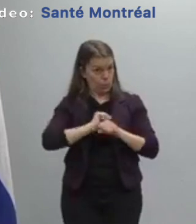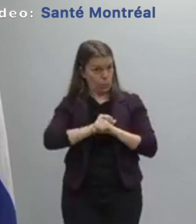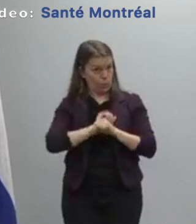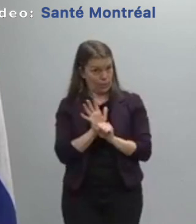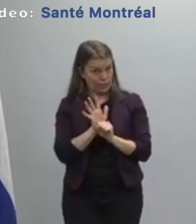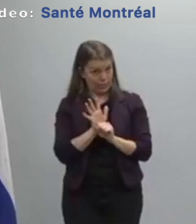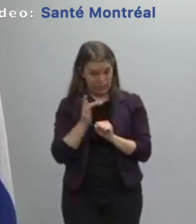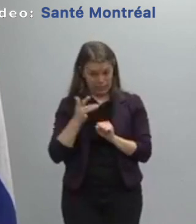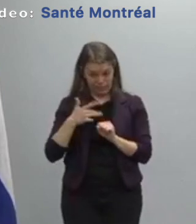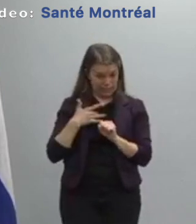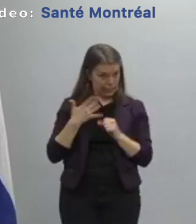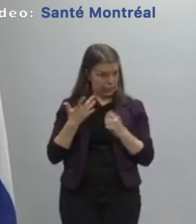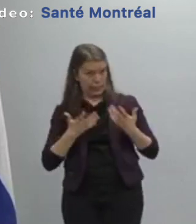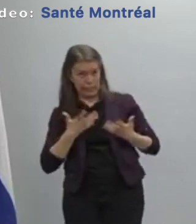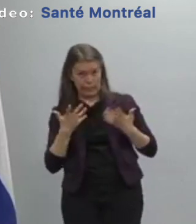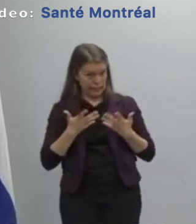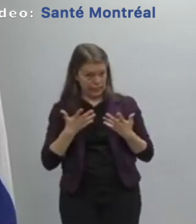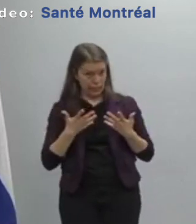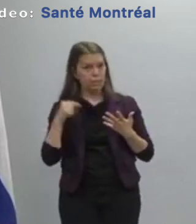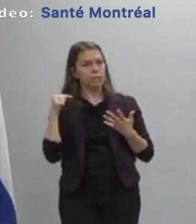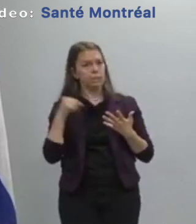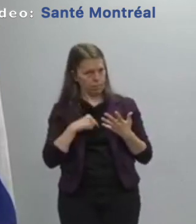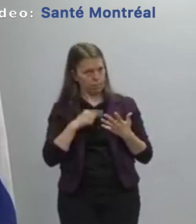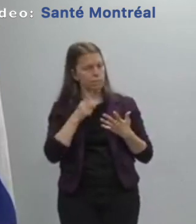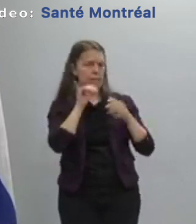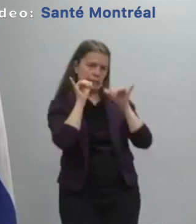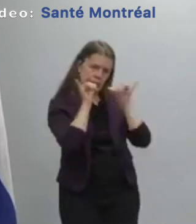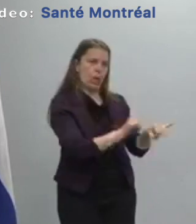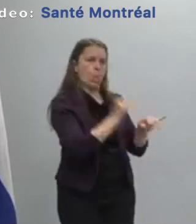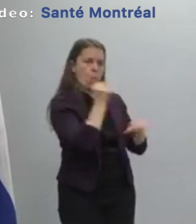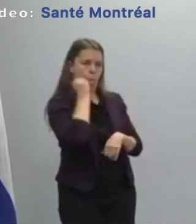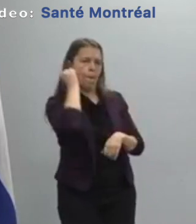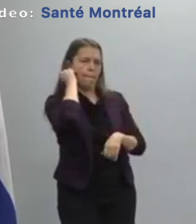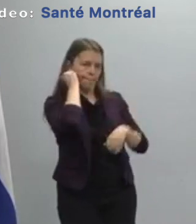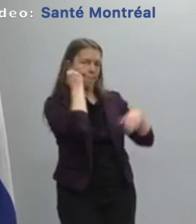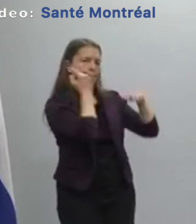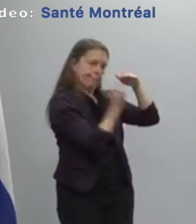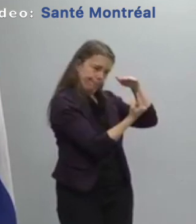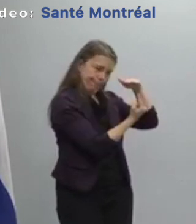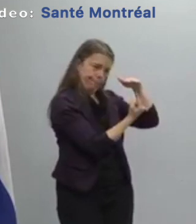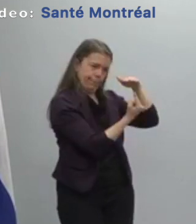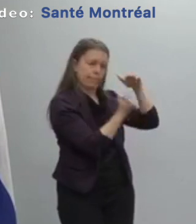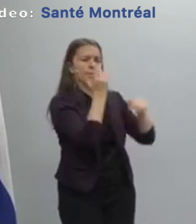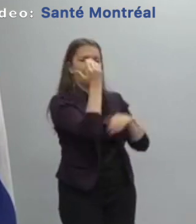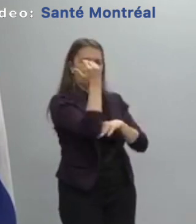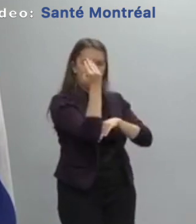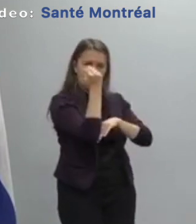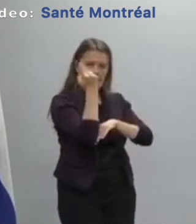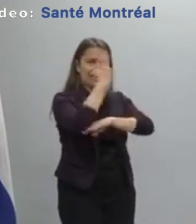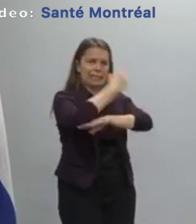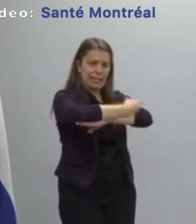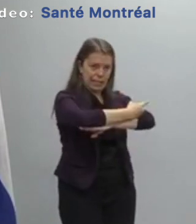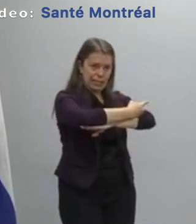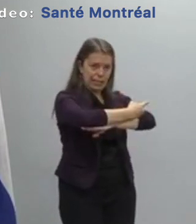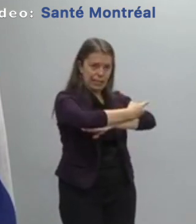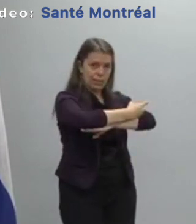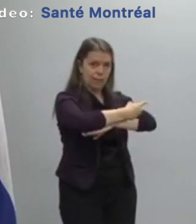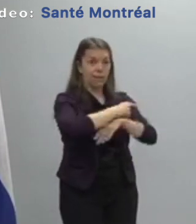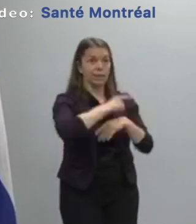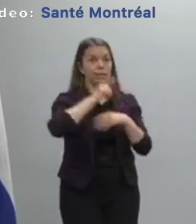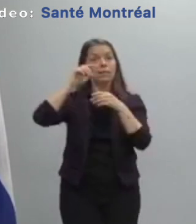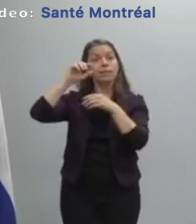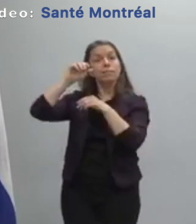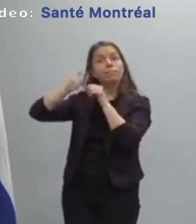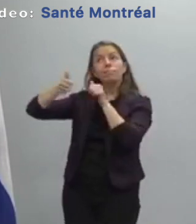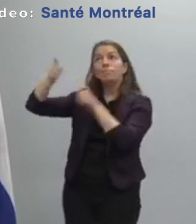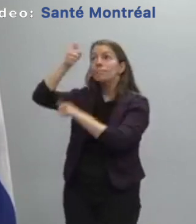we are working with different with the city to make sure that in those neighborhoods we have public spaces